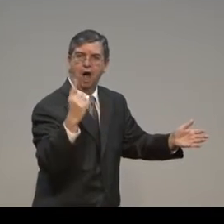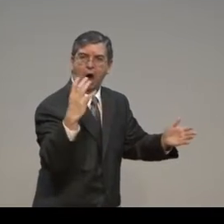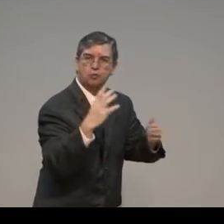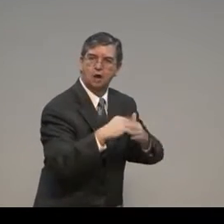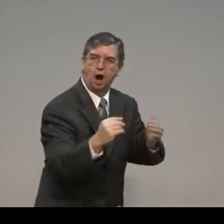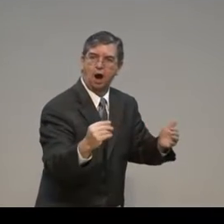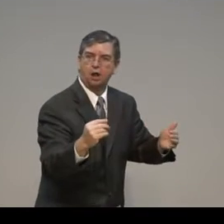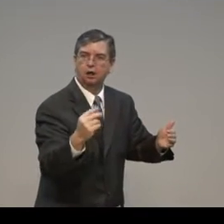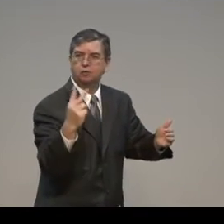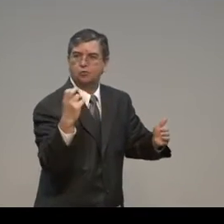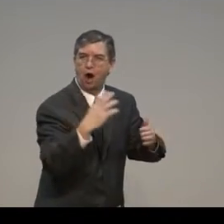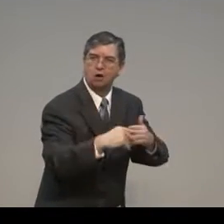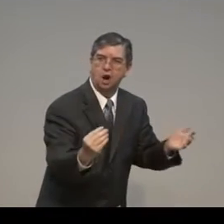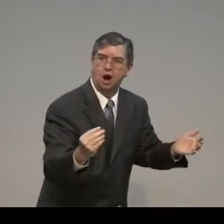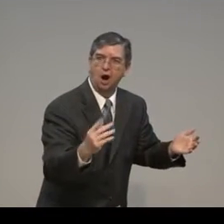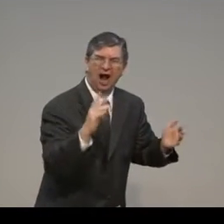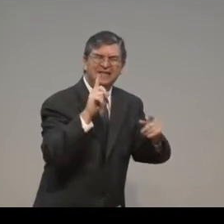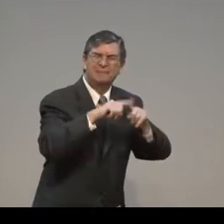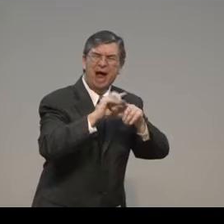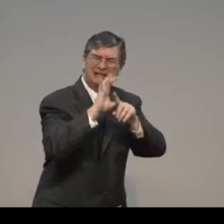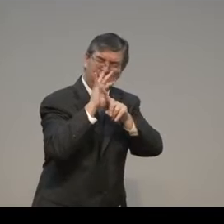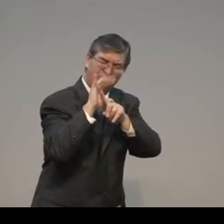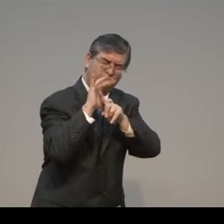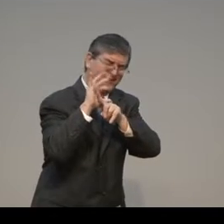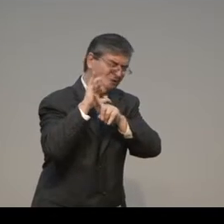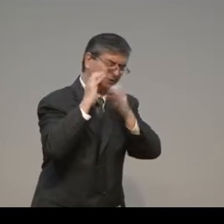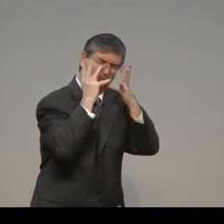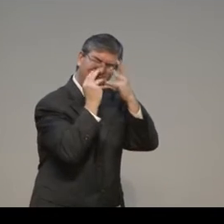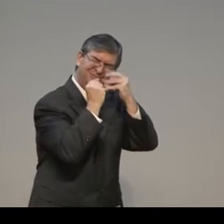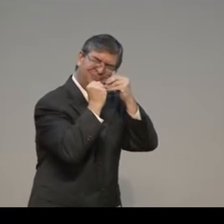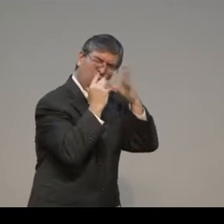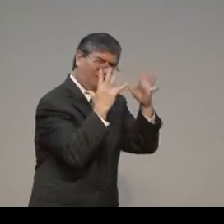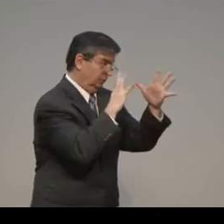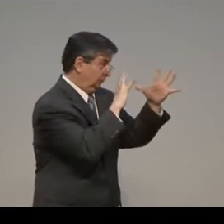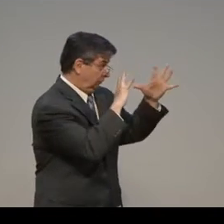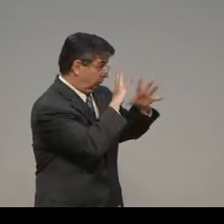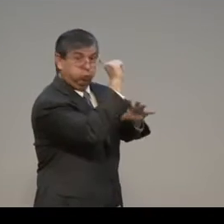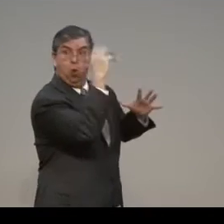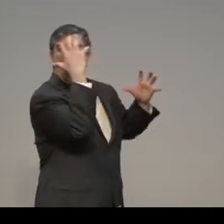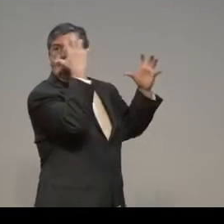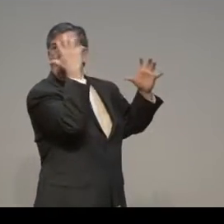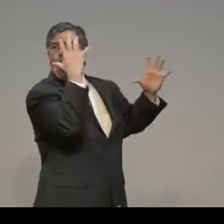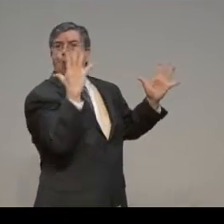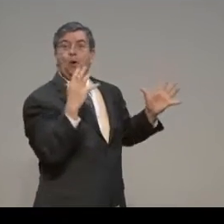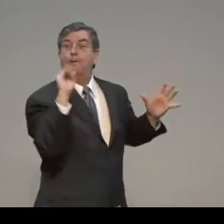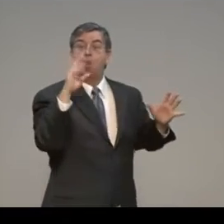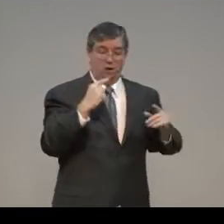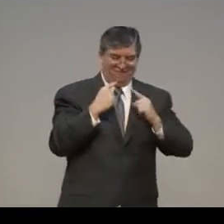Perhaps whatever artist sets the price of $170, that would be $270. Perhaps